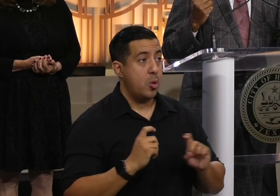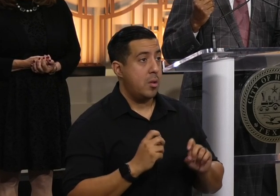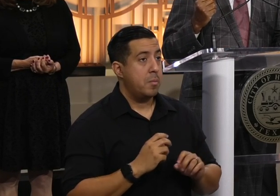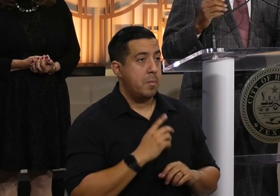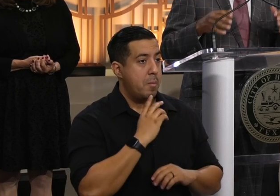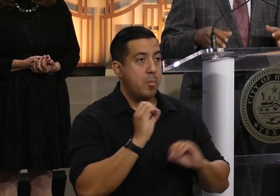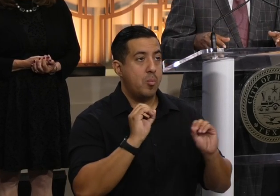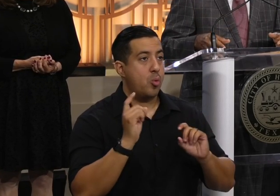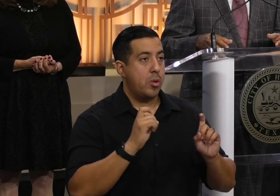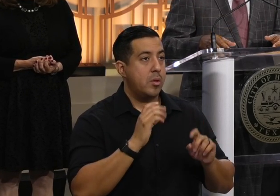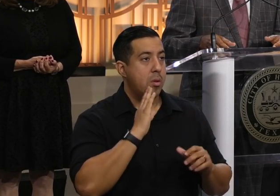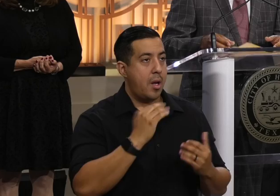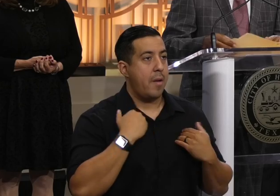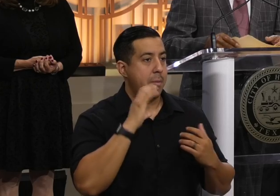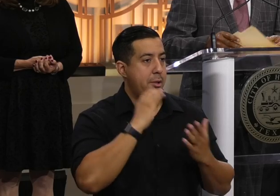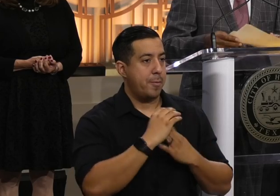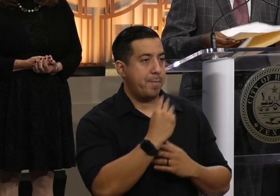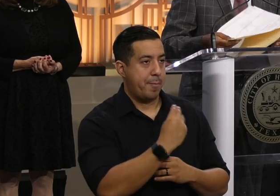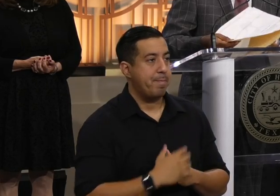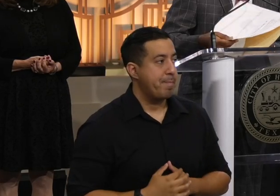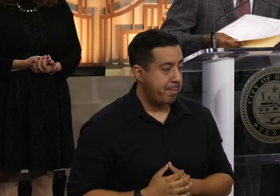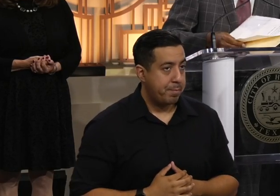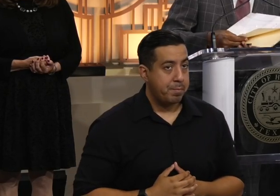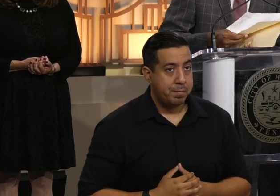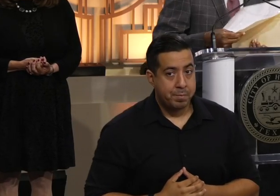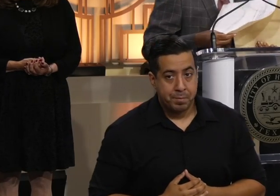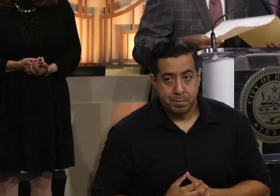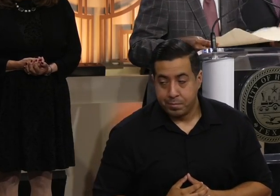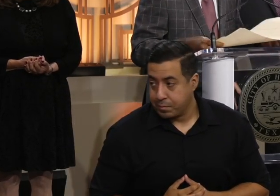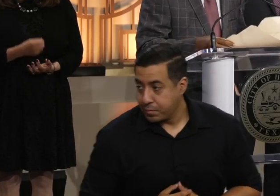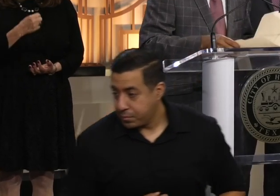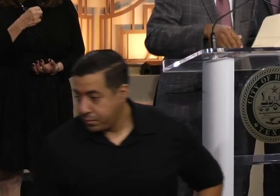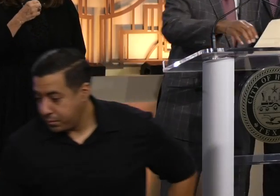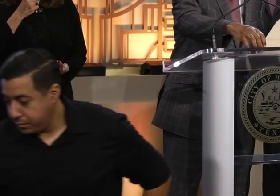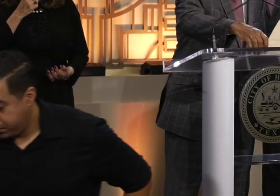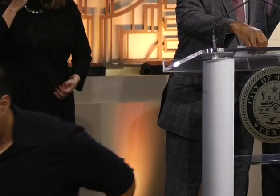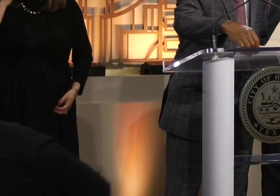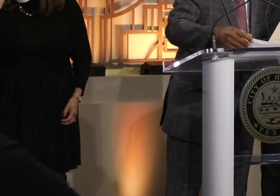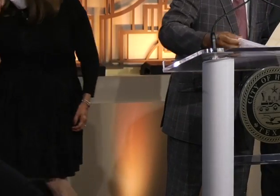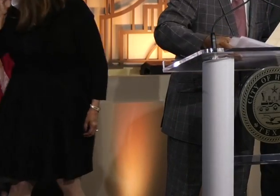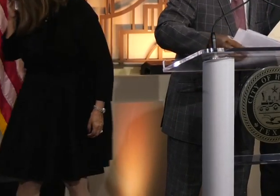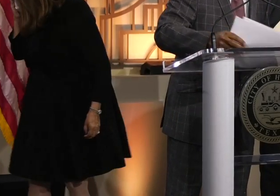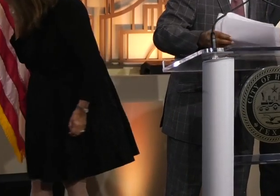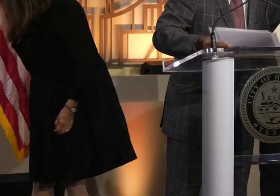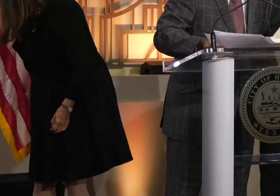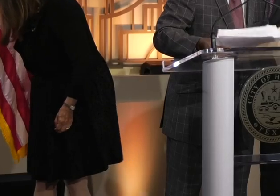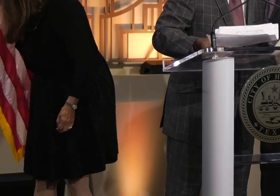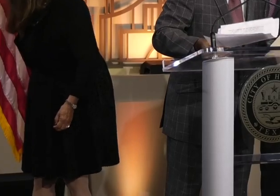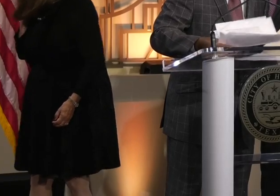No questions. So we're just going to do a photo op. Okay. Okay. Thank you.